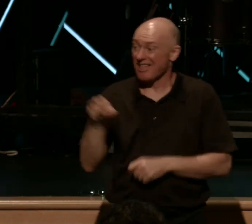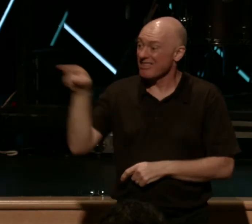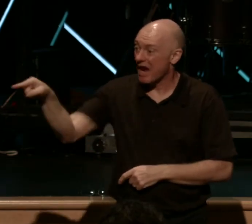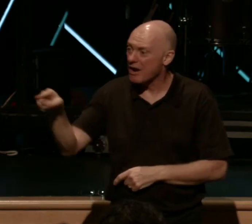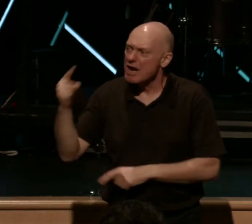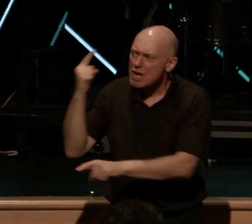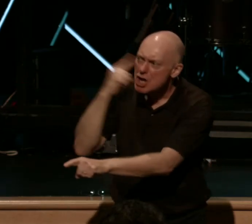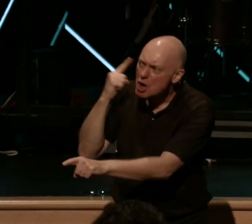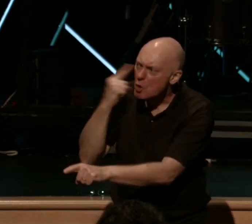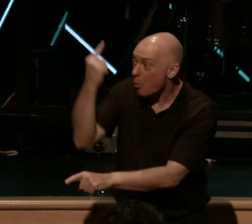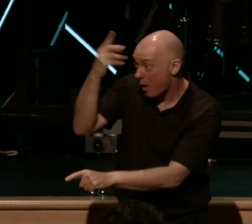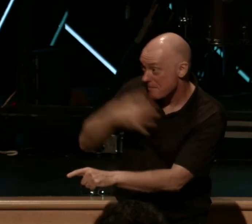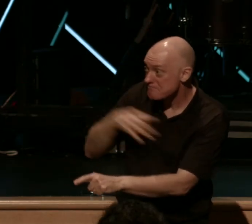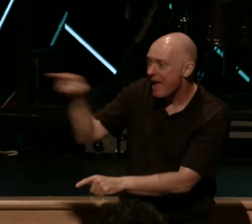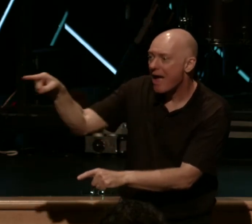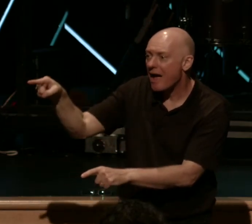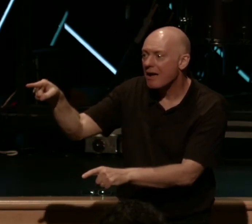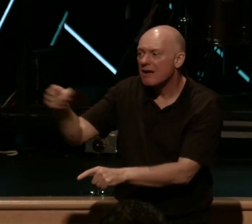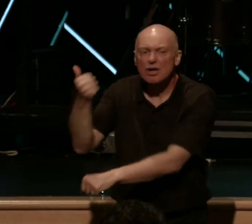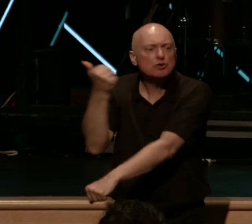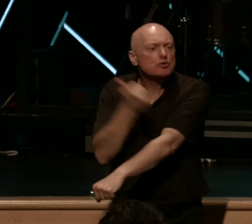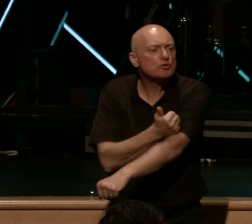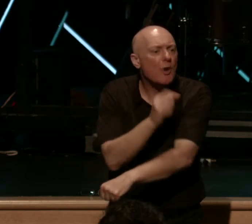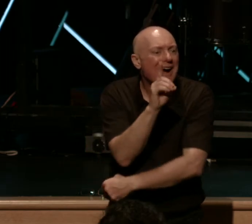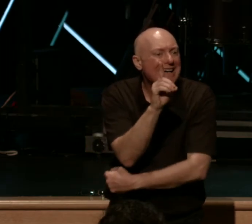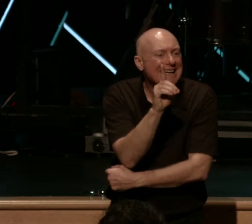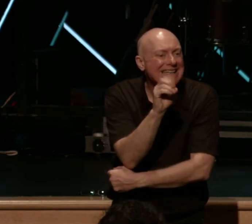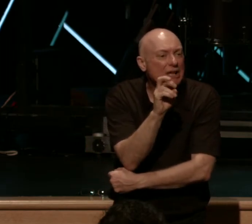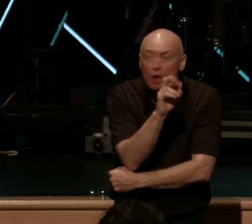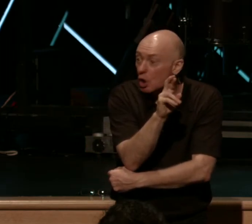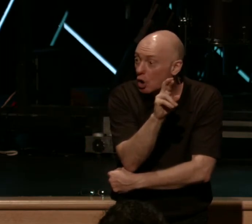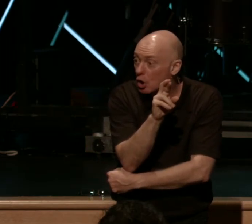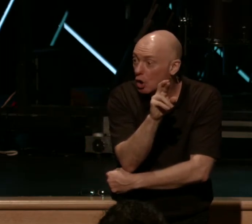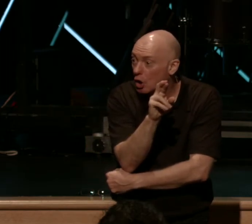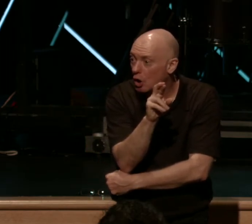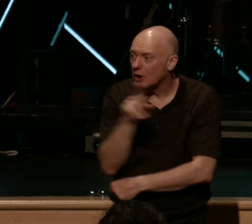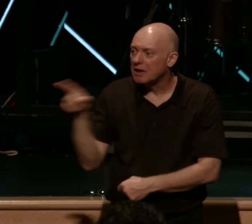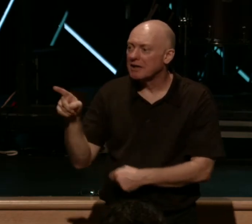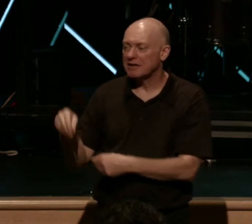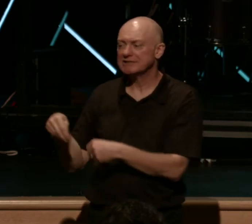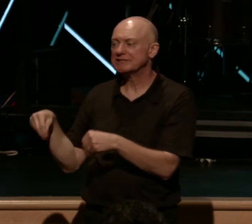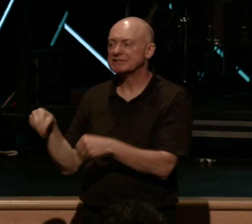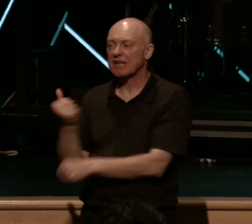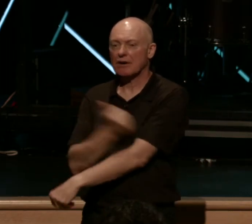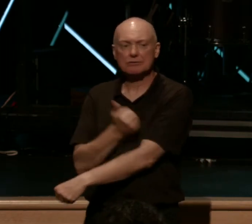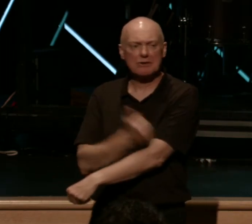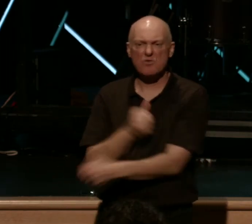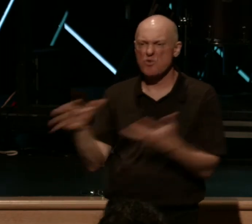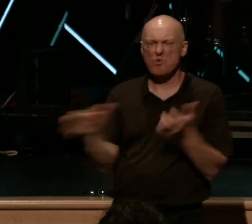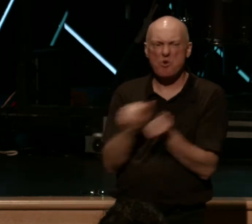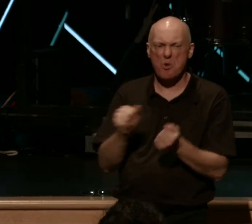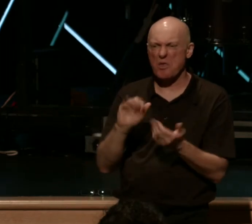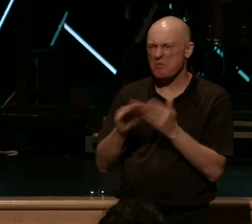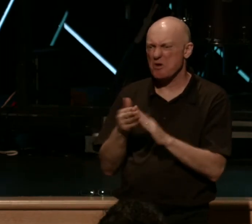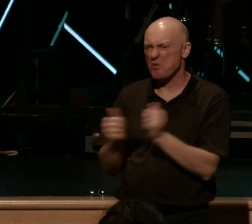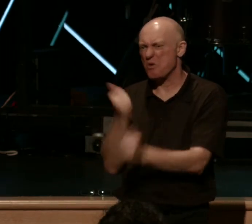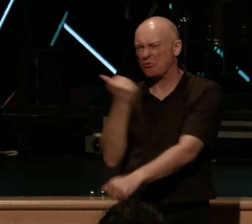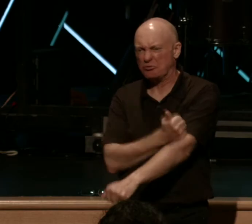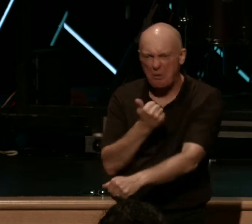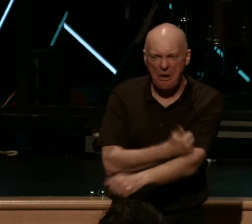about a man who was the local drug dealer. He was kind of the kingpin of the town, ruining the community with drugs and just kind of